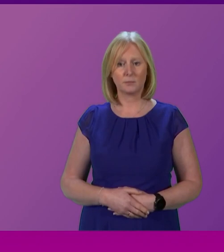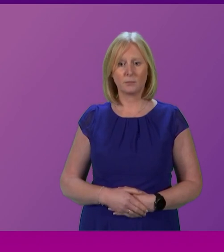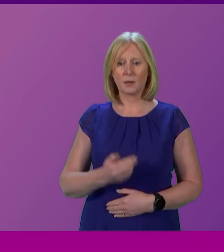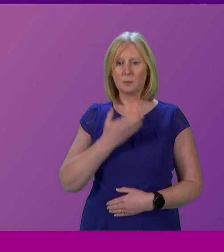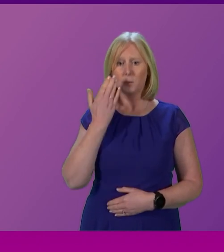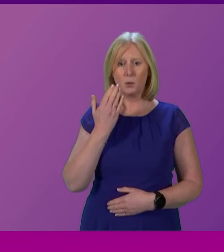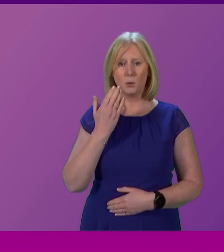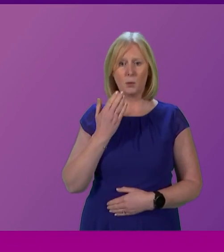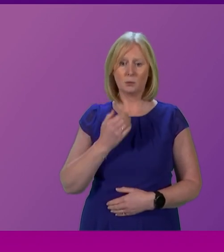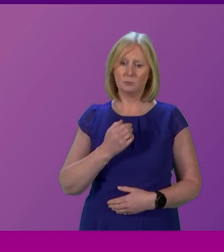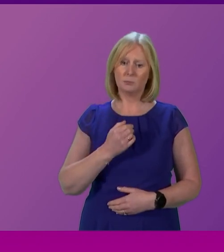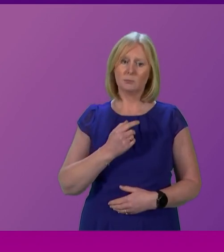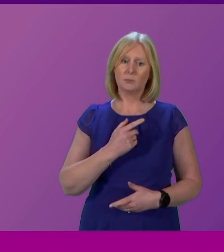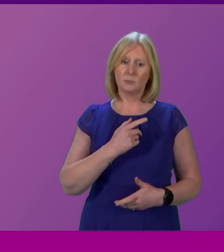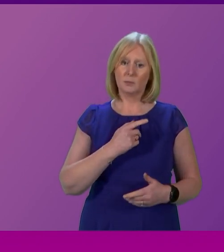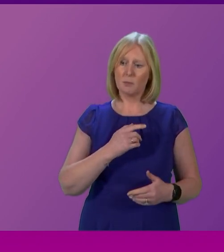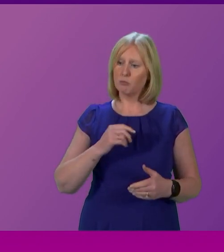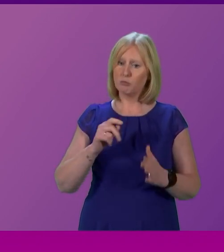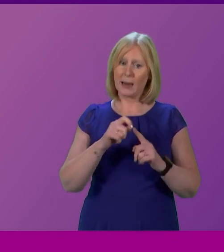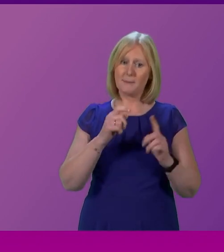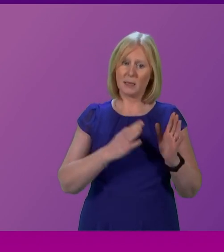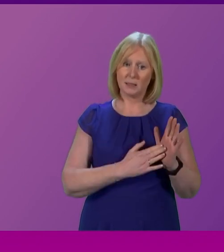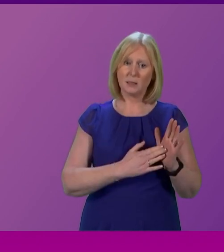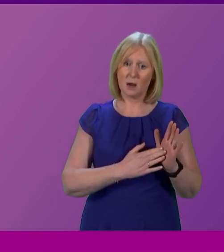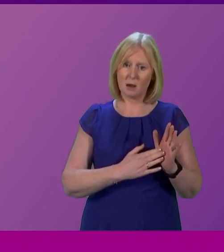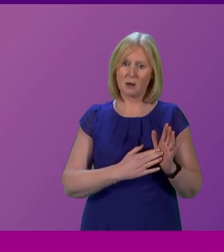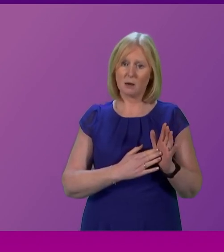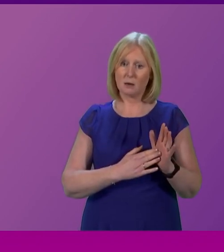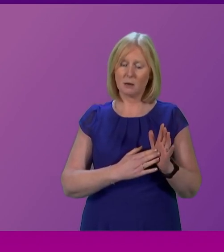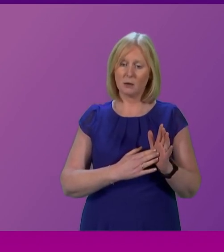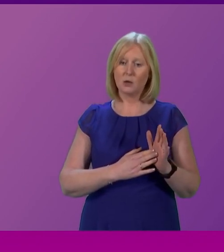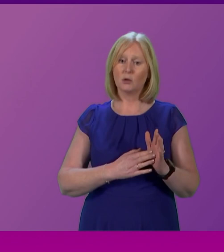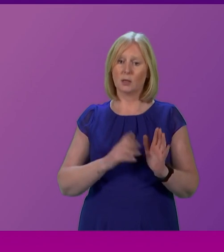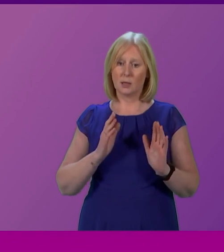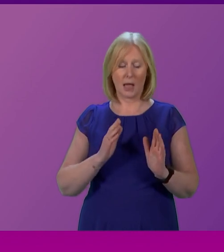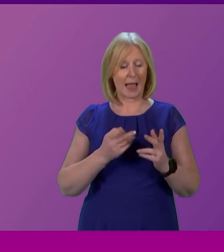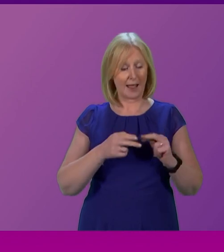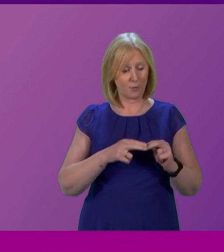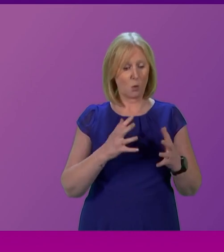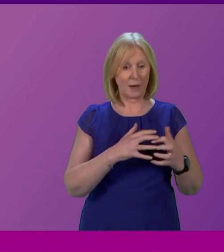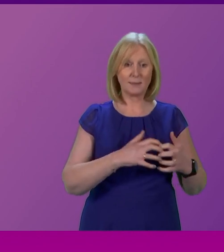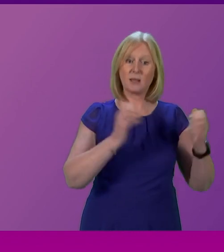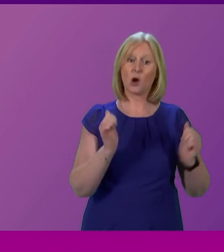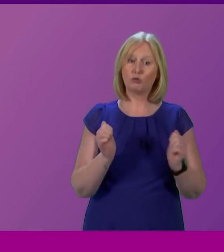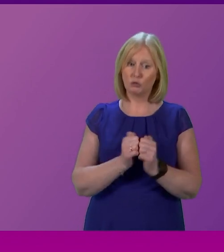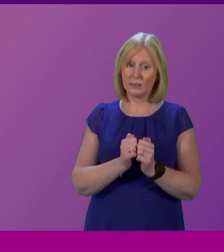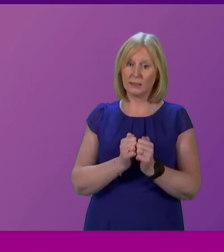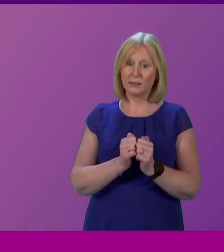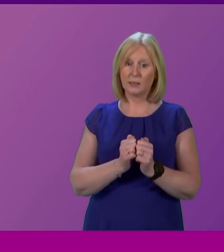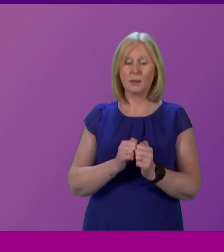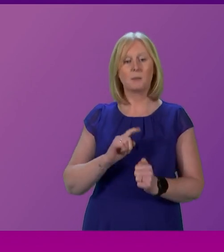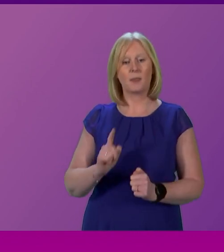Prime Ministers, describes a right to choose as long as Westminster agrees. And that is what